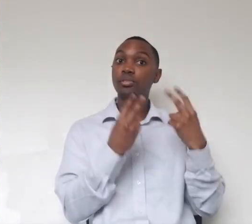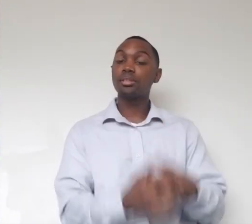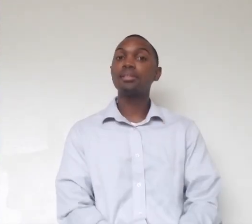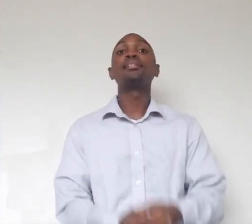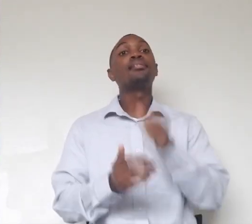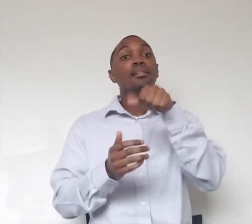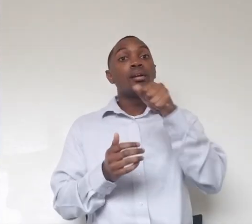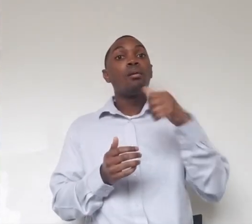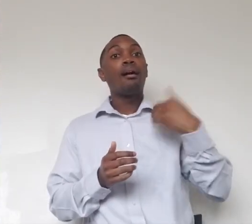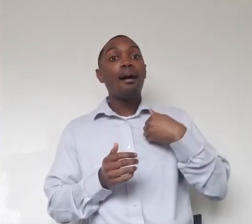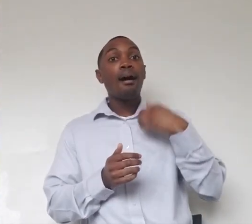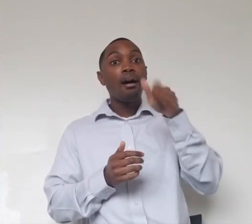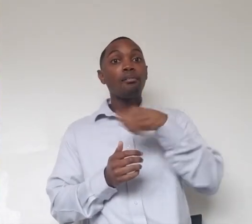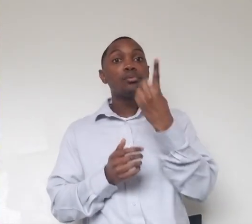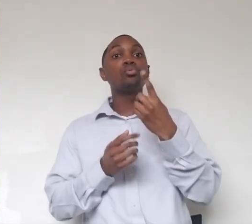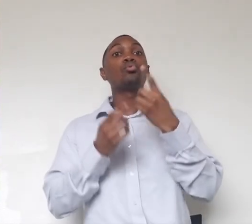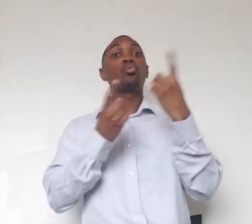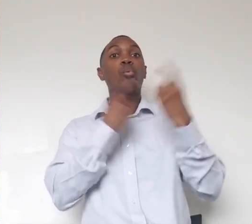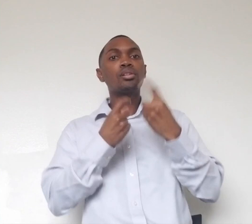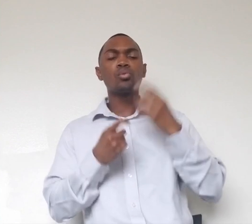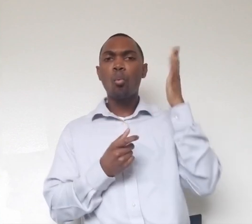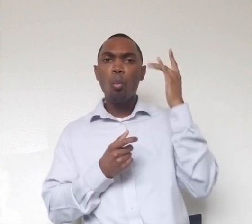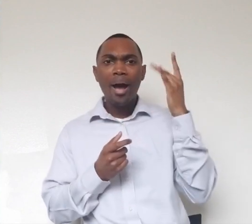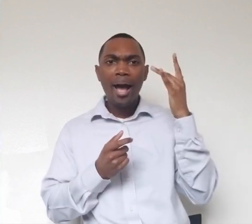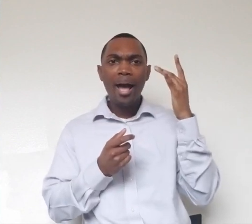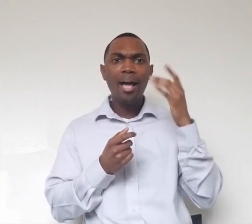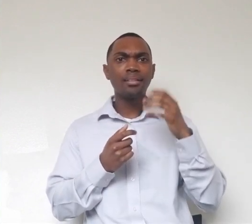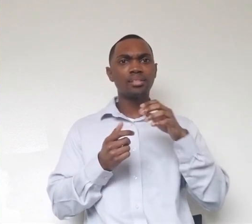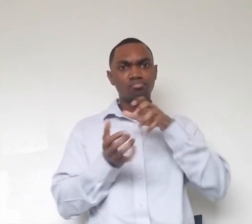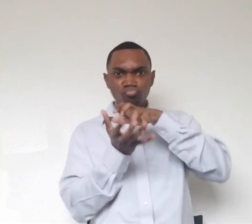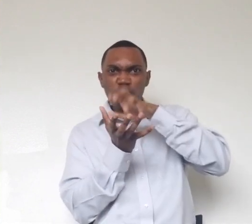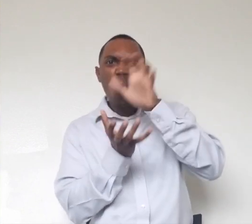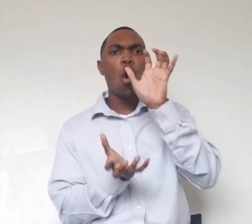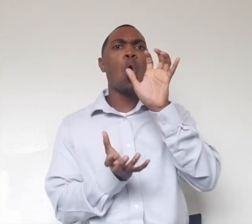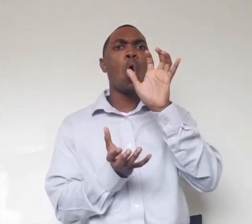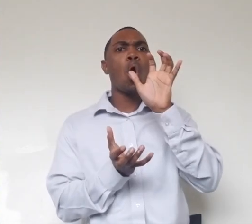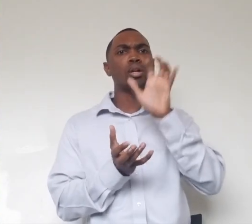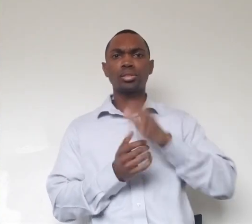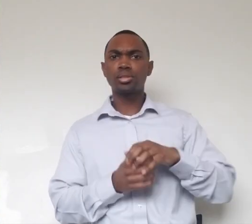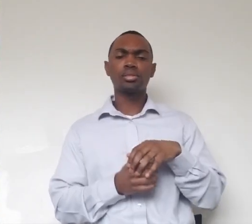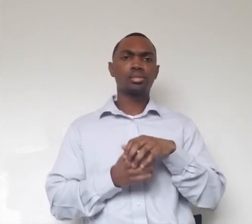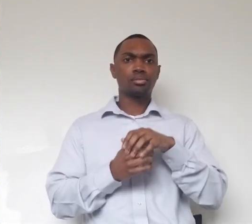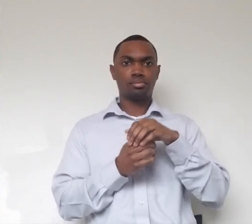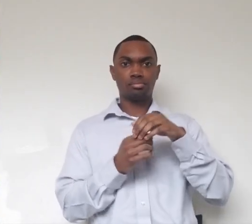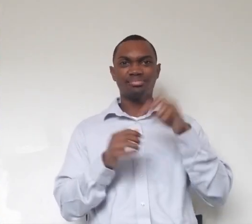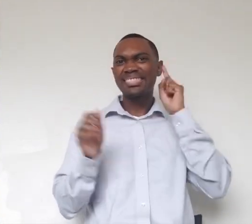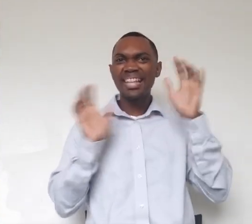why lions roar and how far away you can hear it. Ooh, that's a great question. So you can hear a lion's roar for